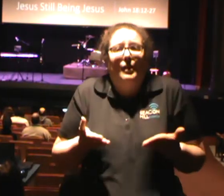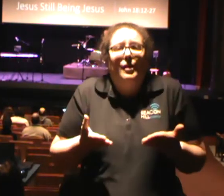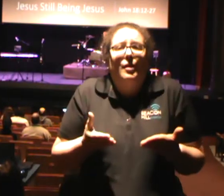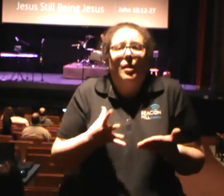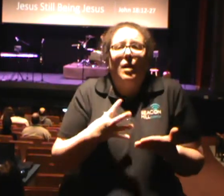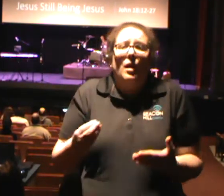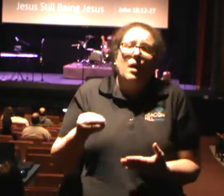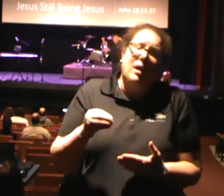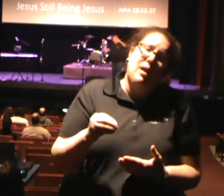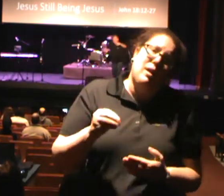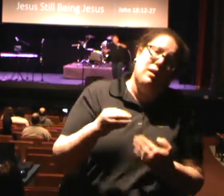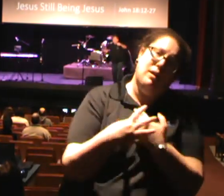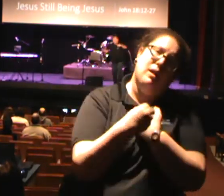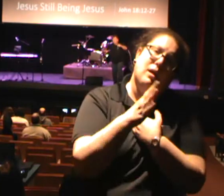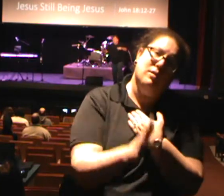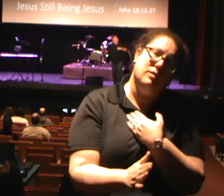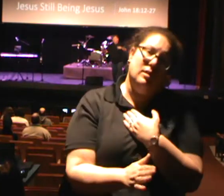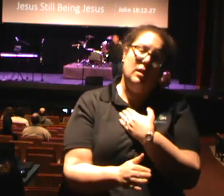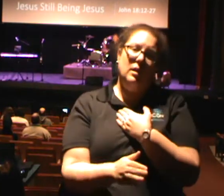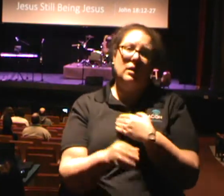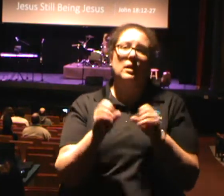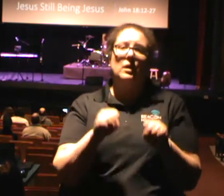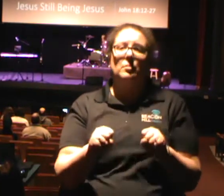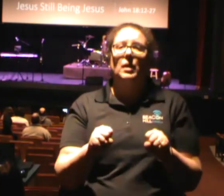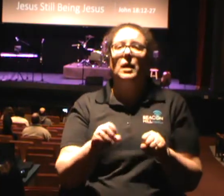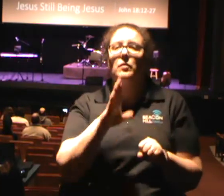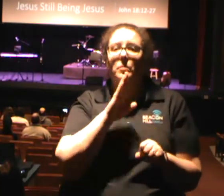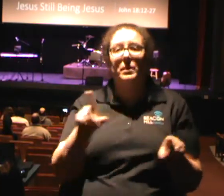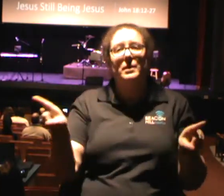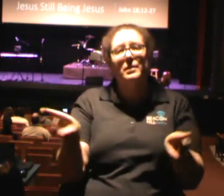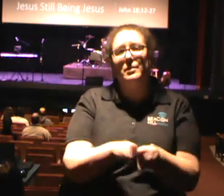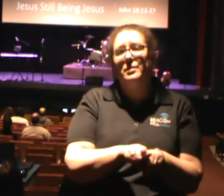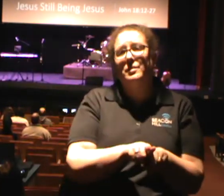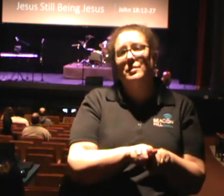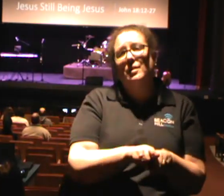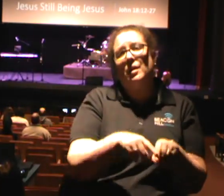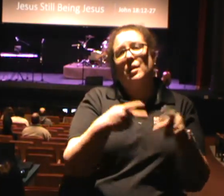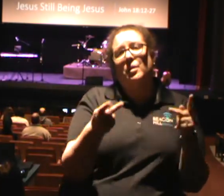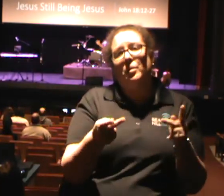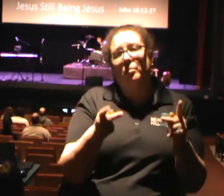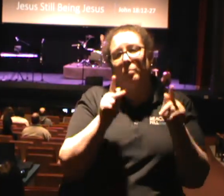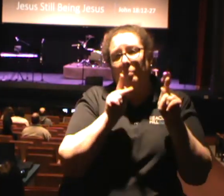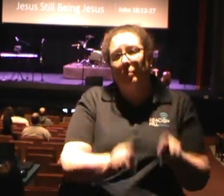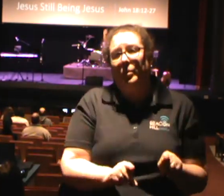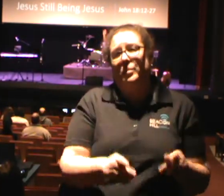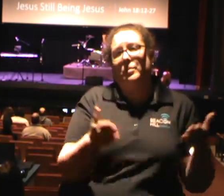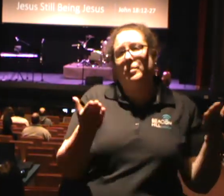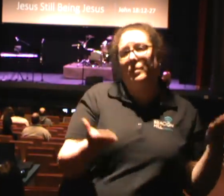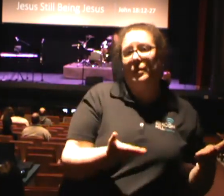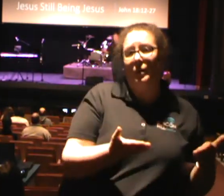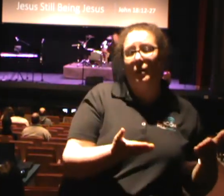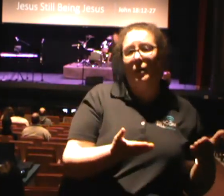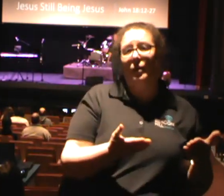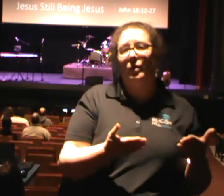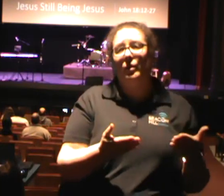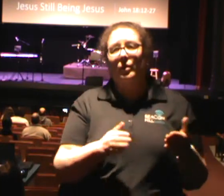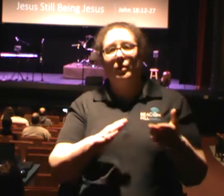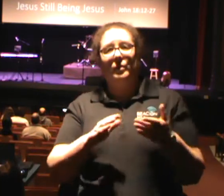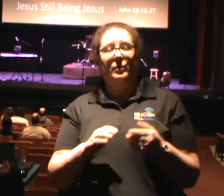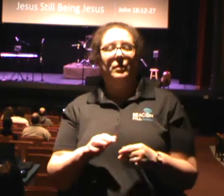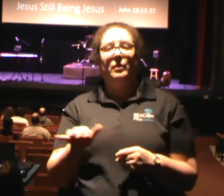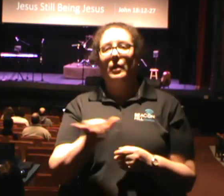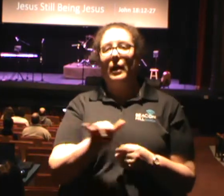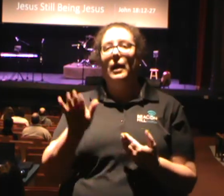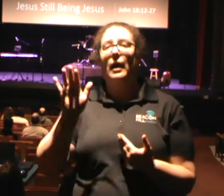out in the streets as we proclaim to be here. May we be unashamed of Jesus Christ. May we worship him out there as we do in here,